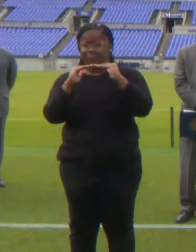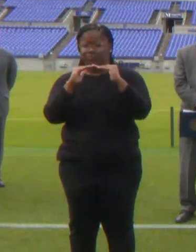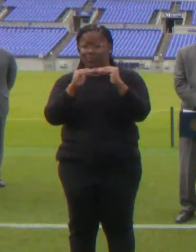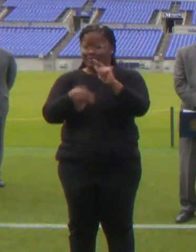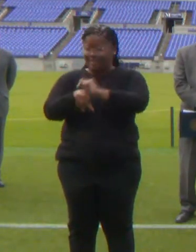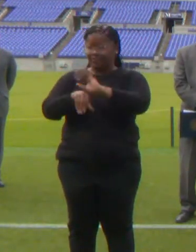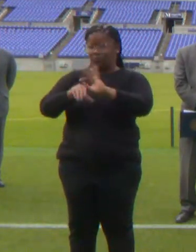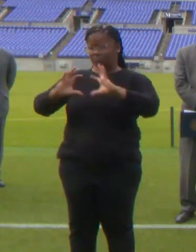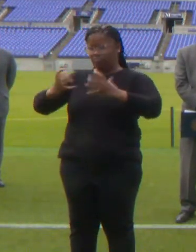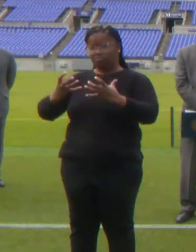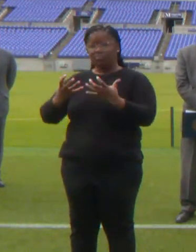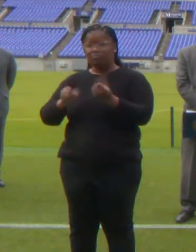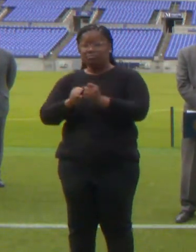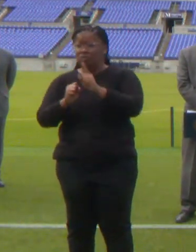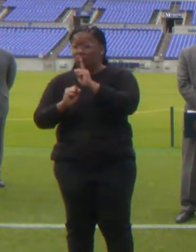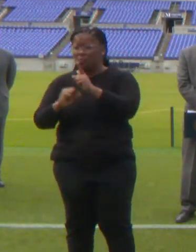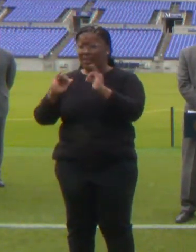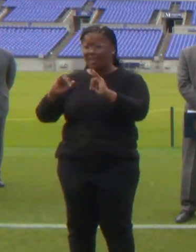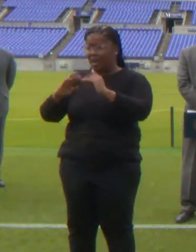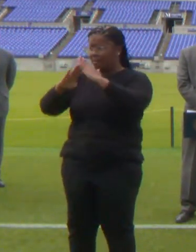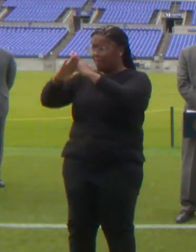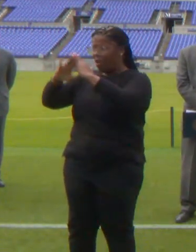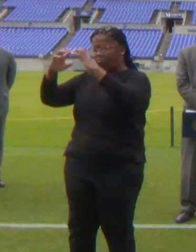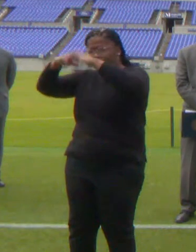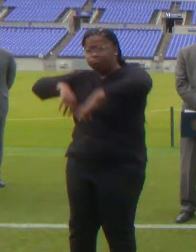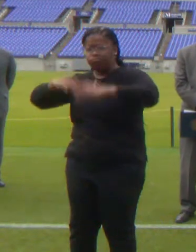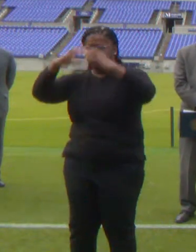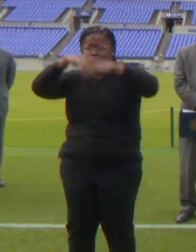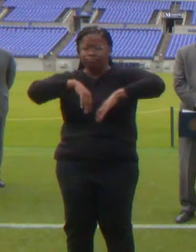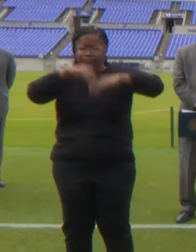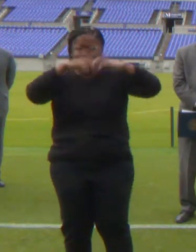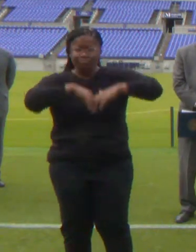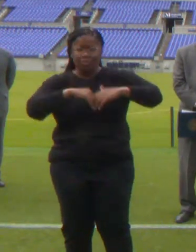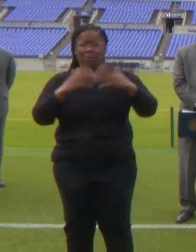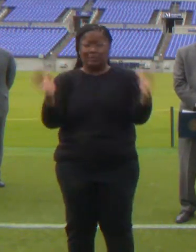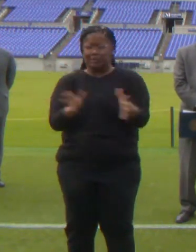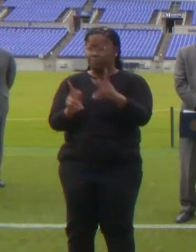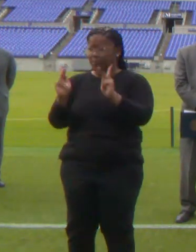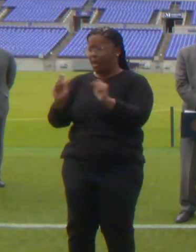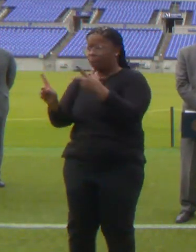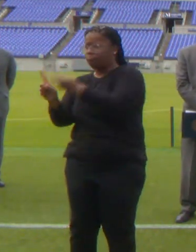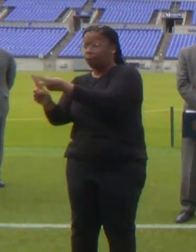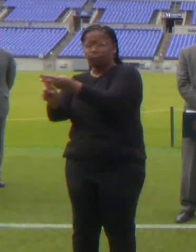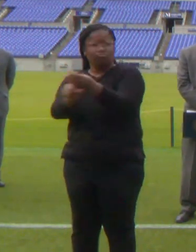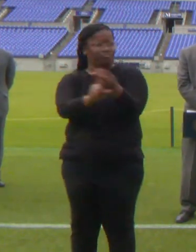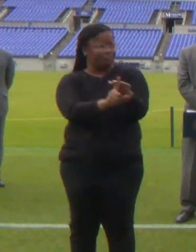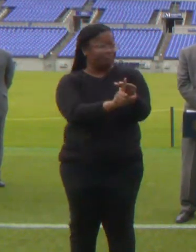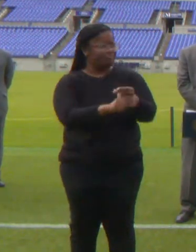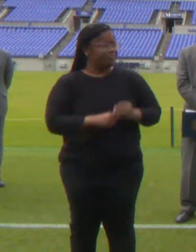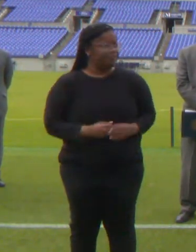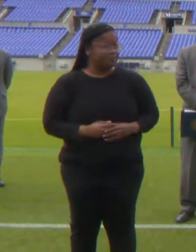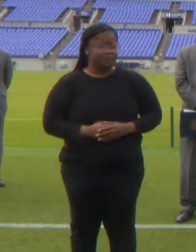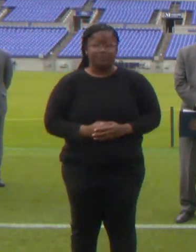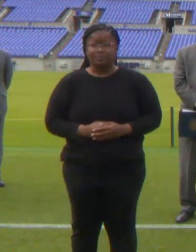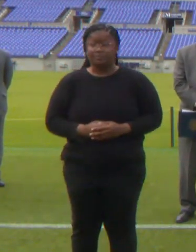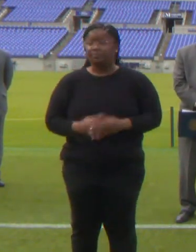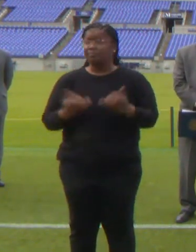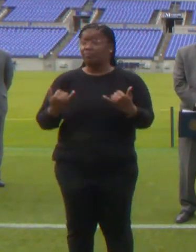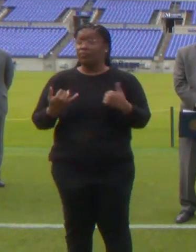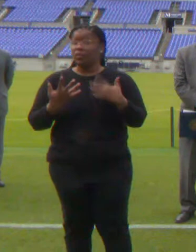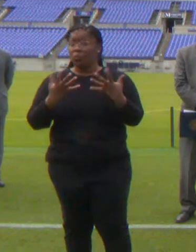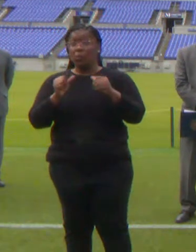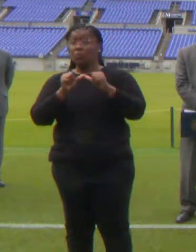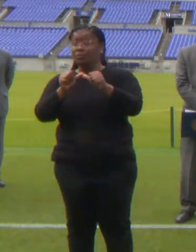barriers that keep people from getting the vaccine. The vaccine equity task force will continue to work with partners